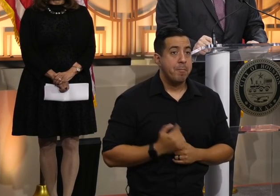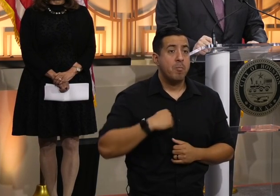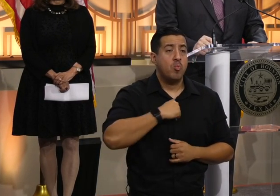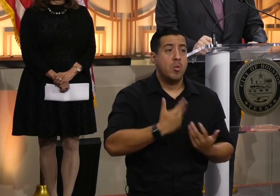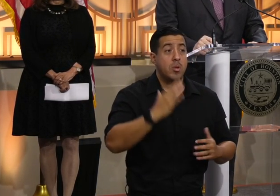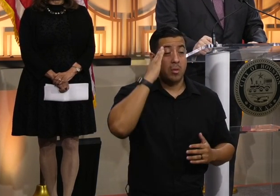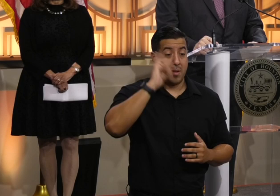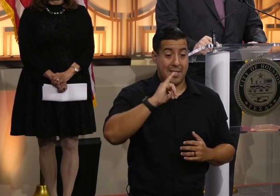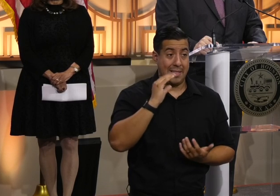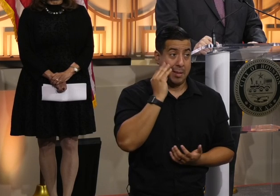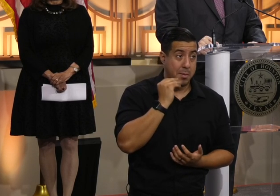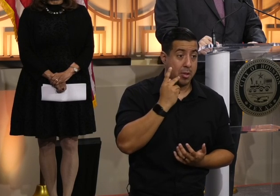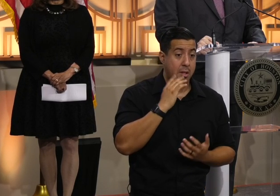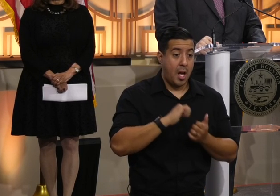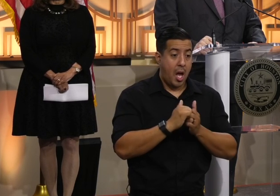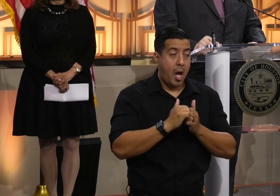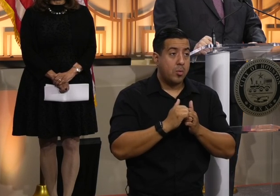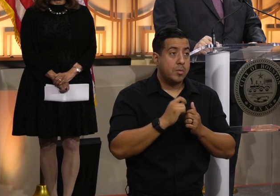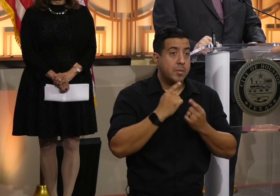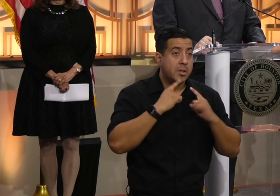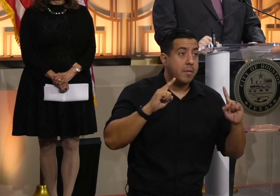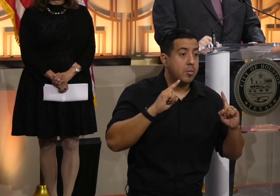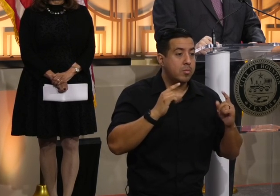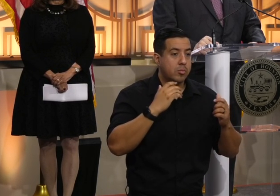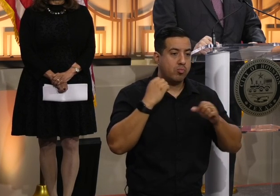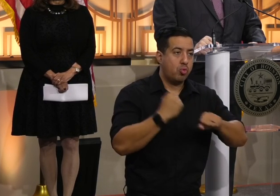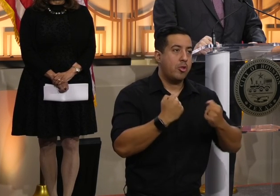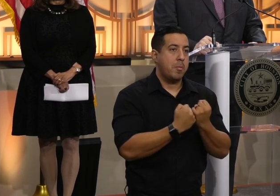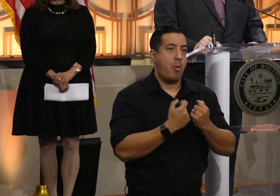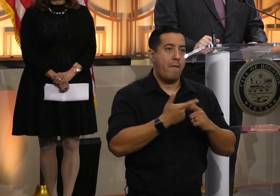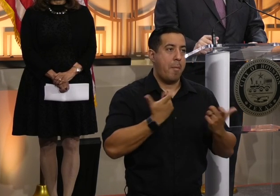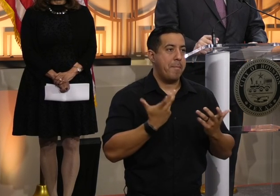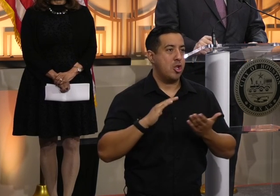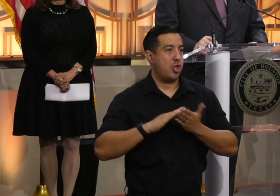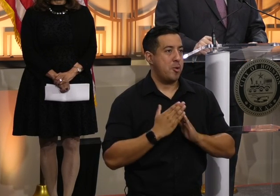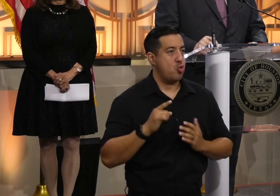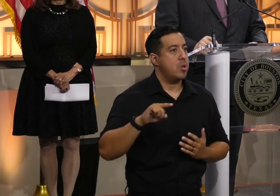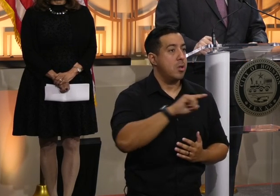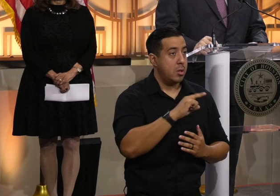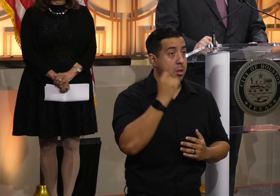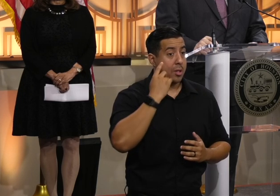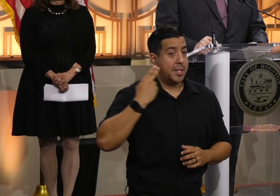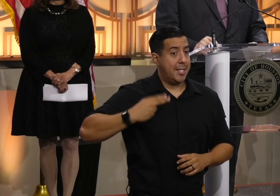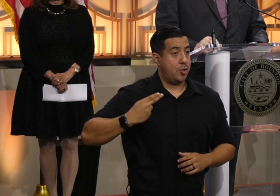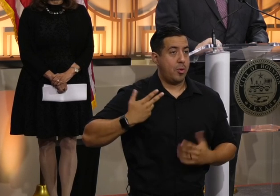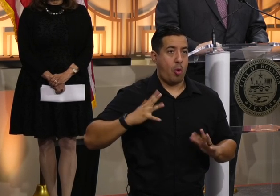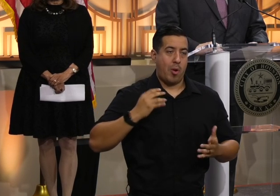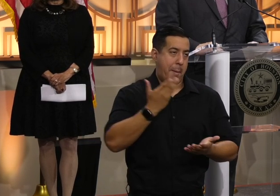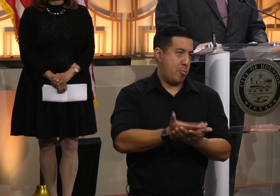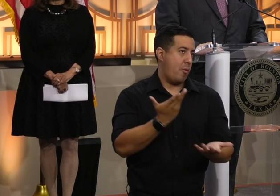experience that this effort can only be successful with strong support from the community. Our history here has proven that.